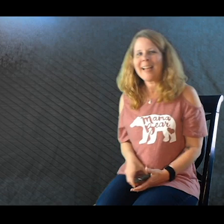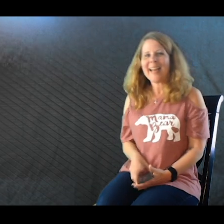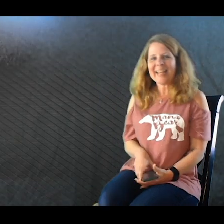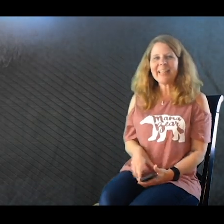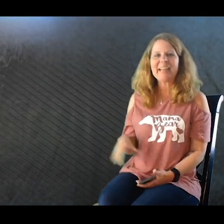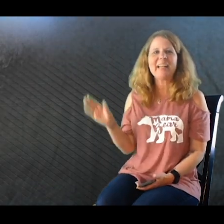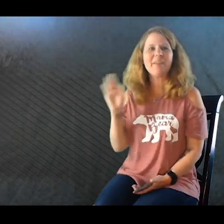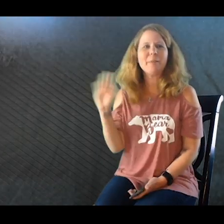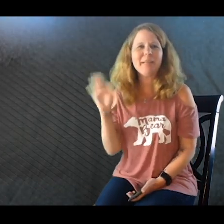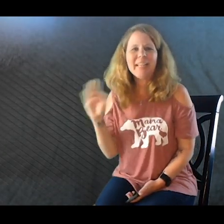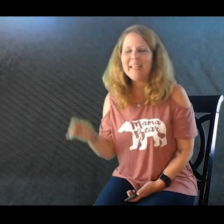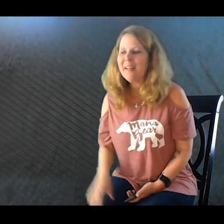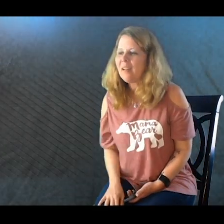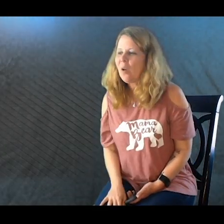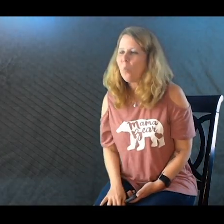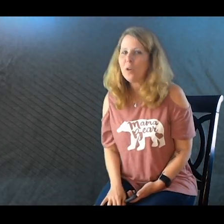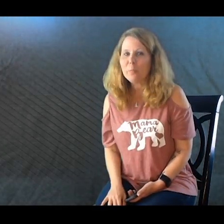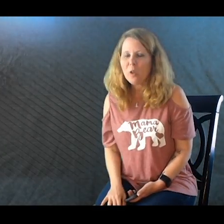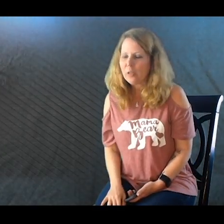Hey everybody, welcome, welcome.